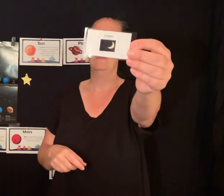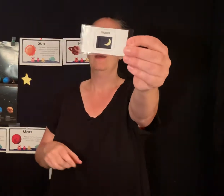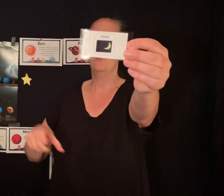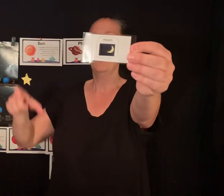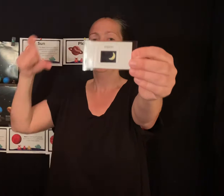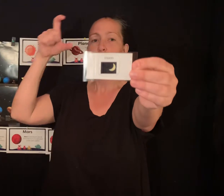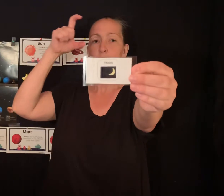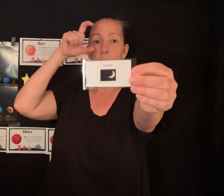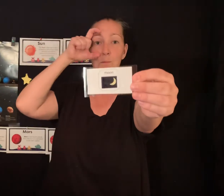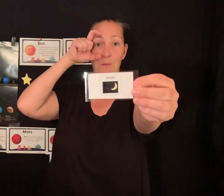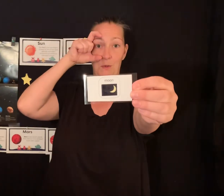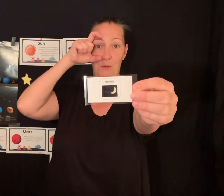Moon.